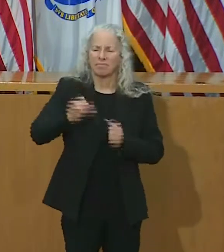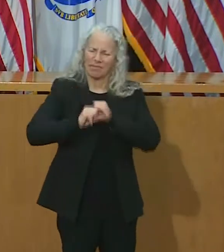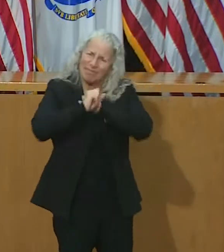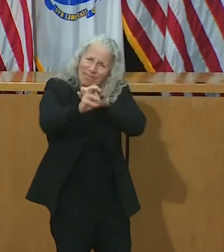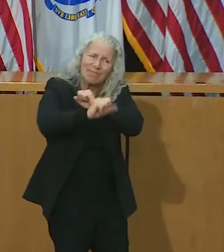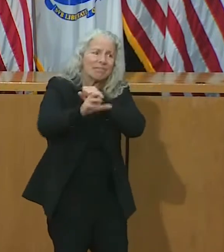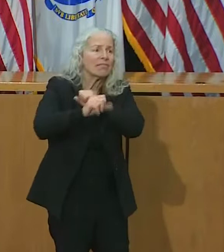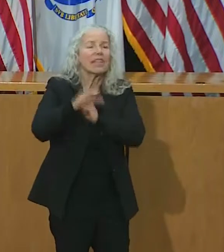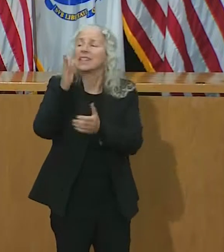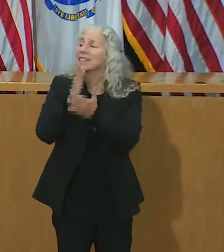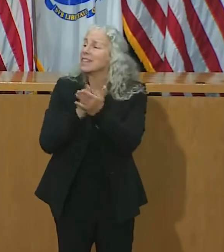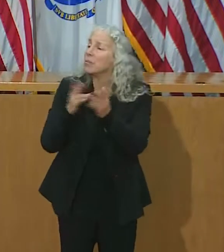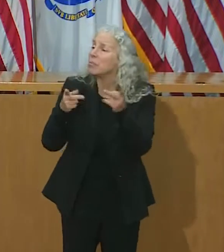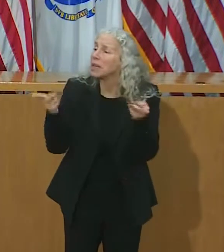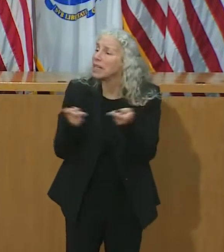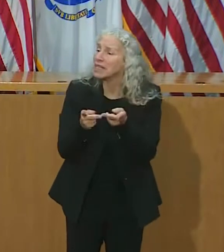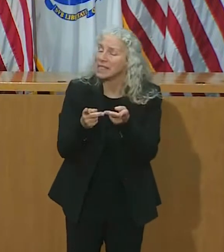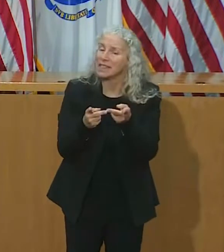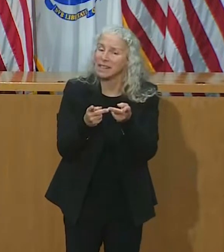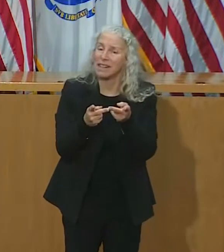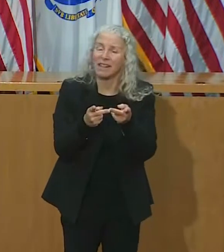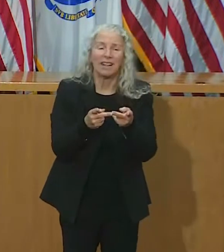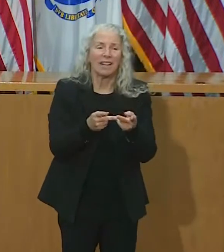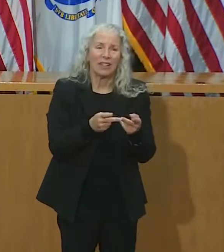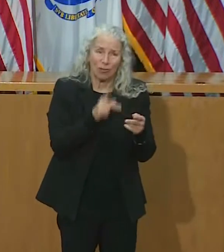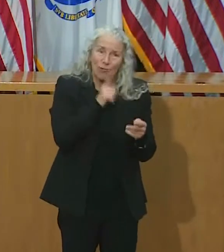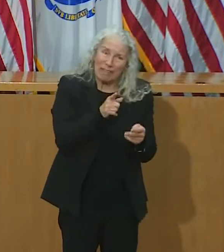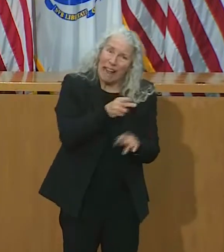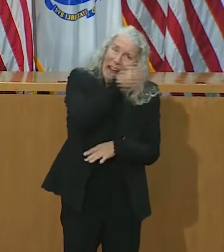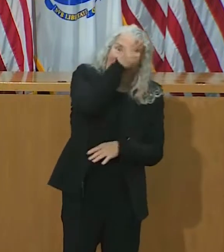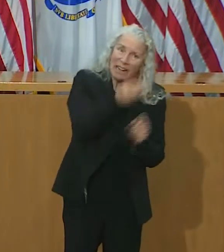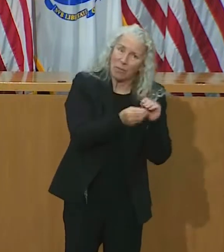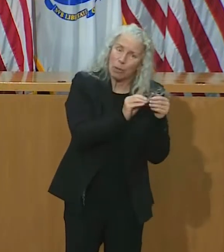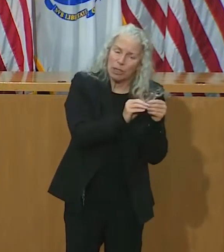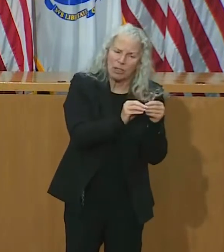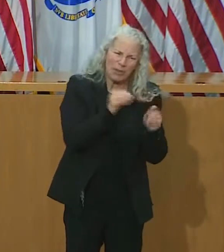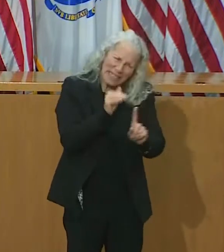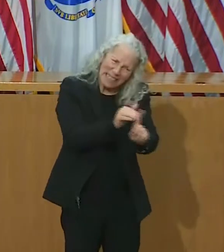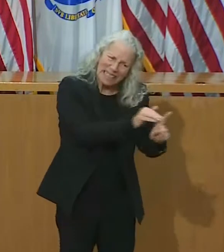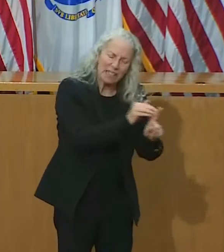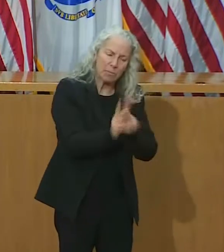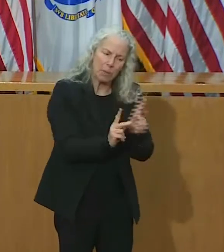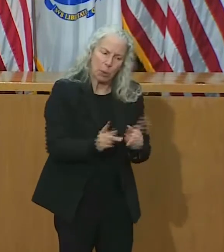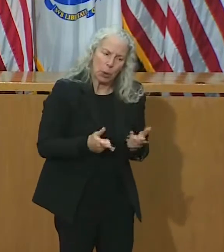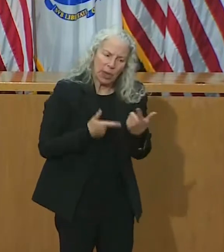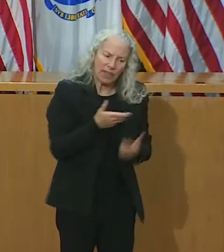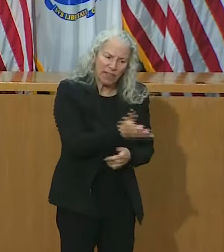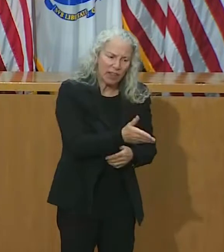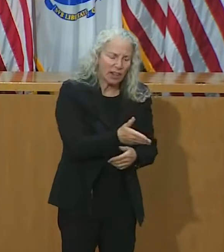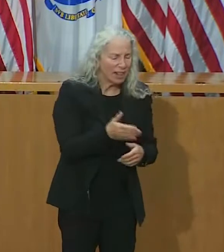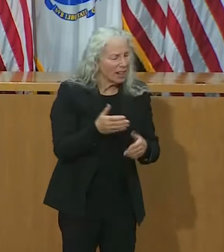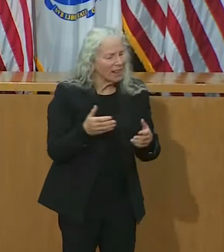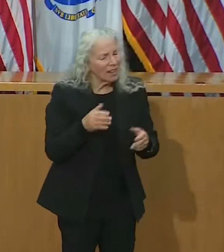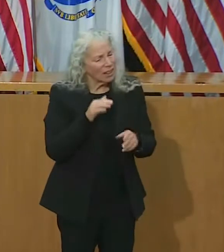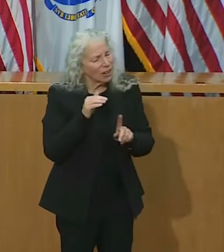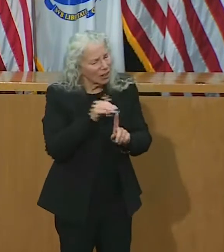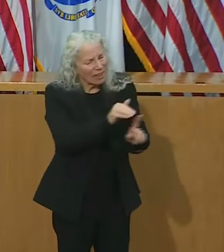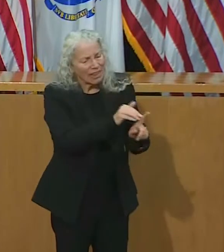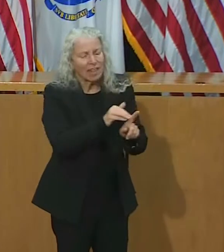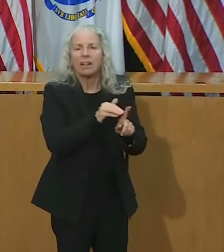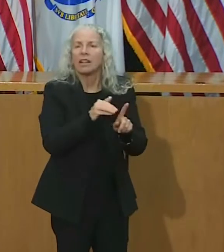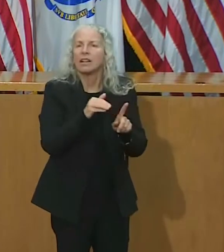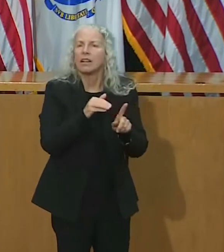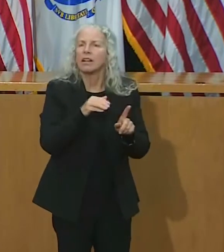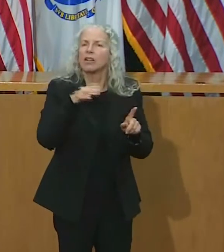communities that includes paid advertising and other communications to remind residents that the pandemic is still with us, and these